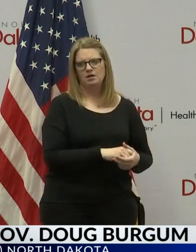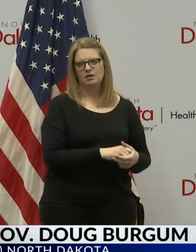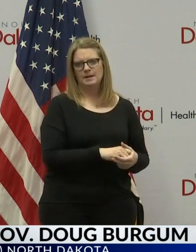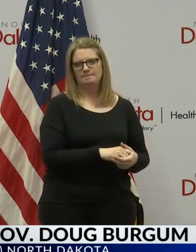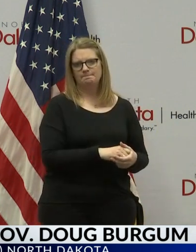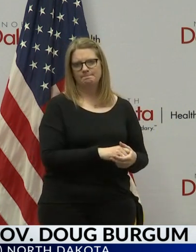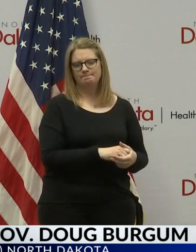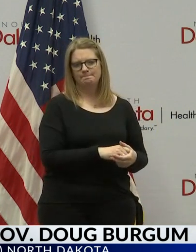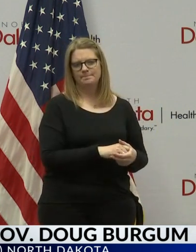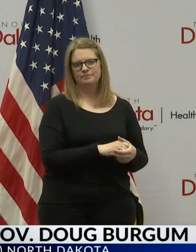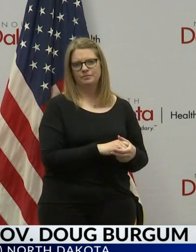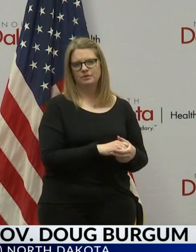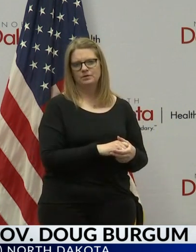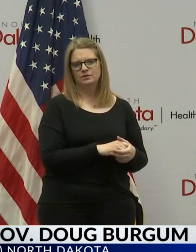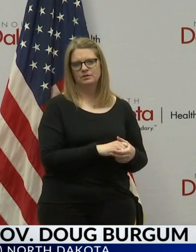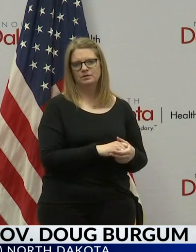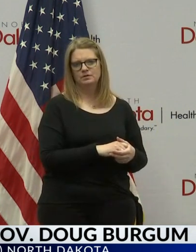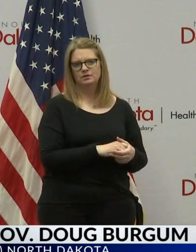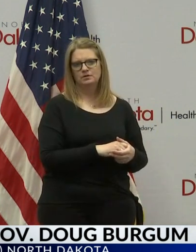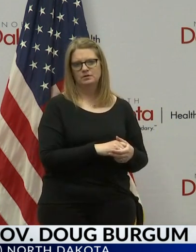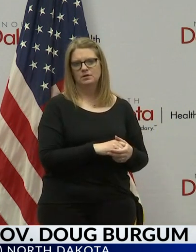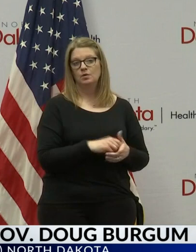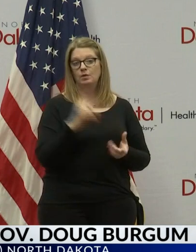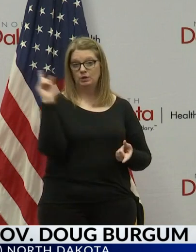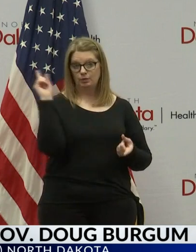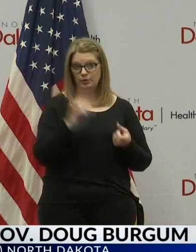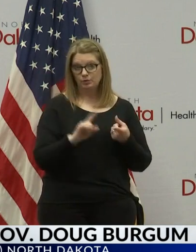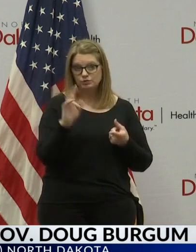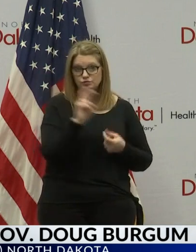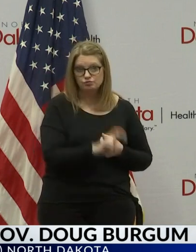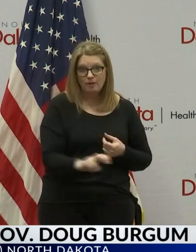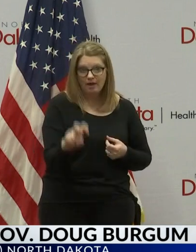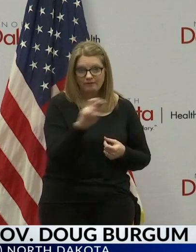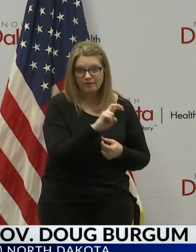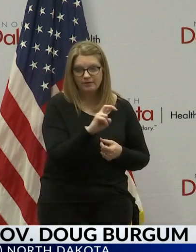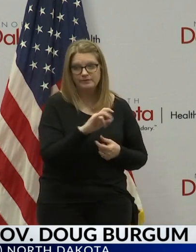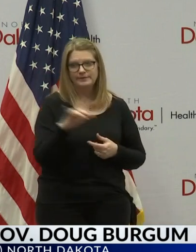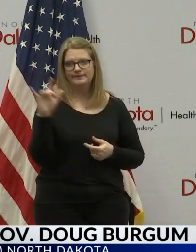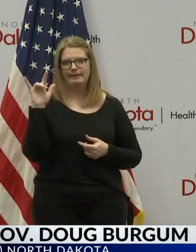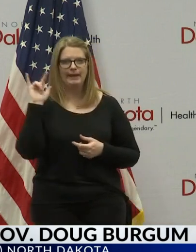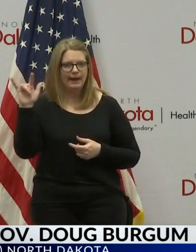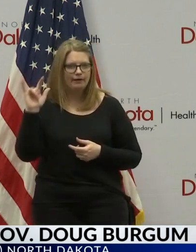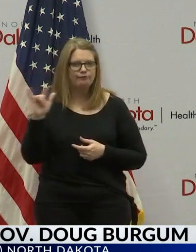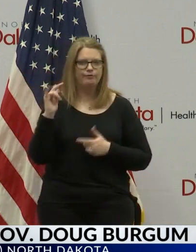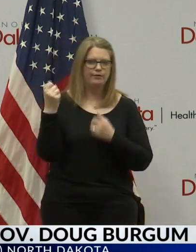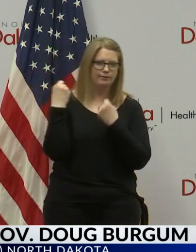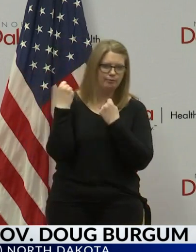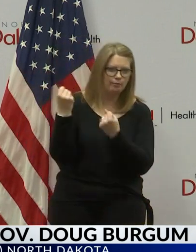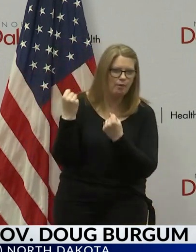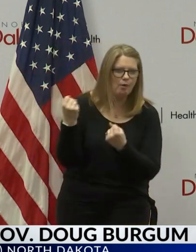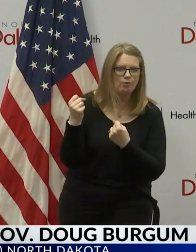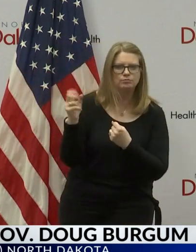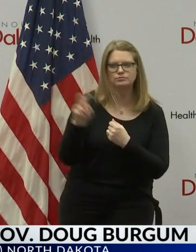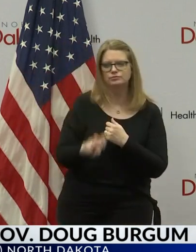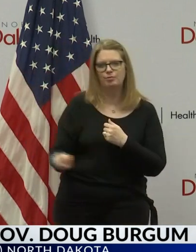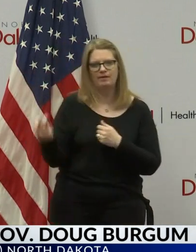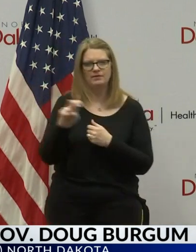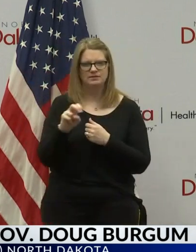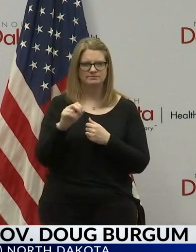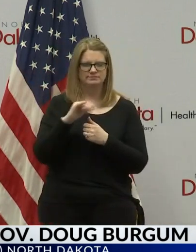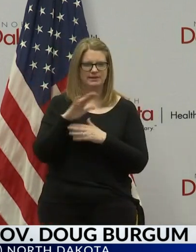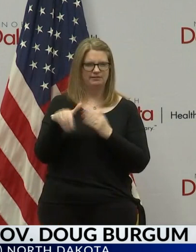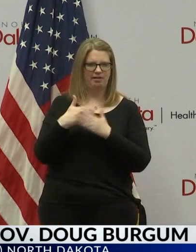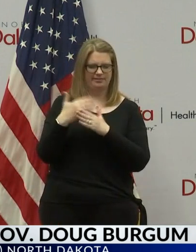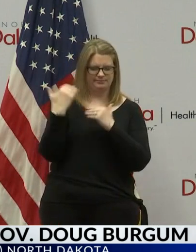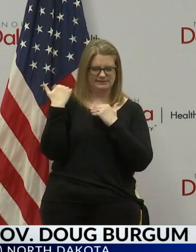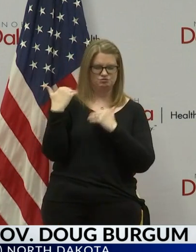of the other things when you reduce travel, whether it's air travel, road travel, and all the travel restrictions, that one